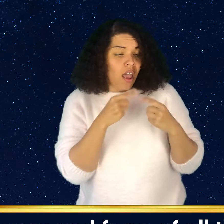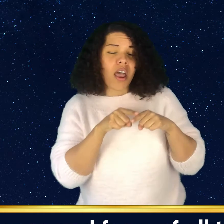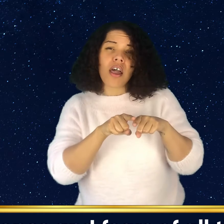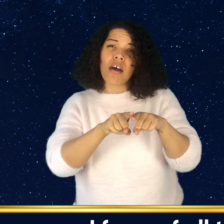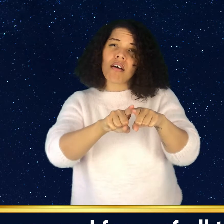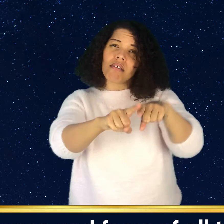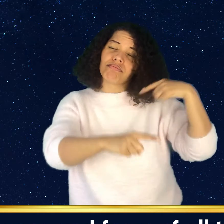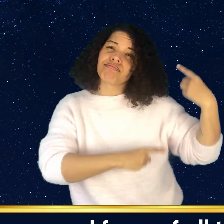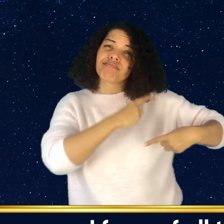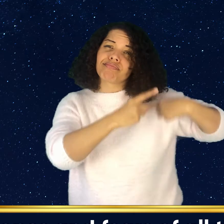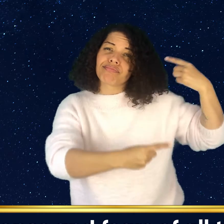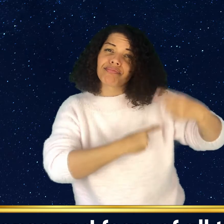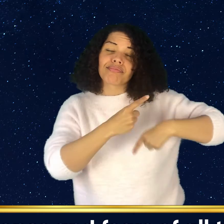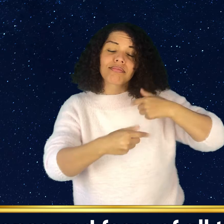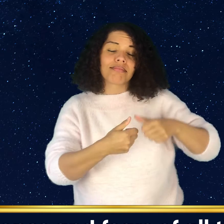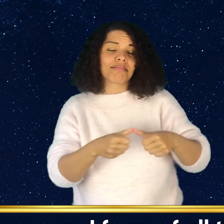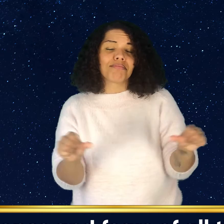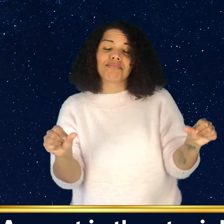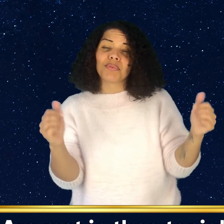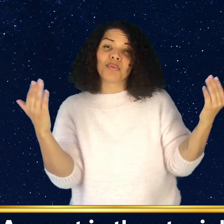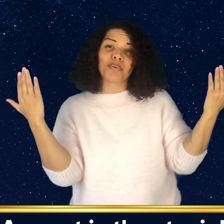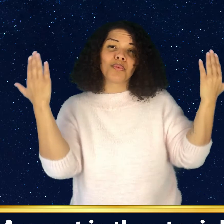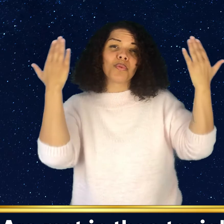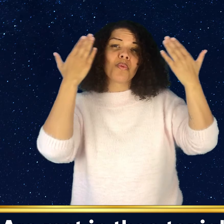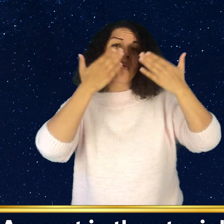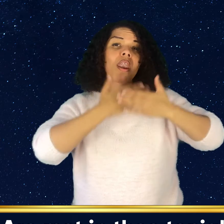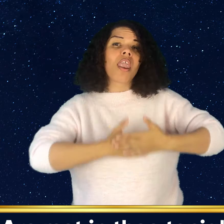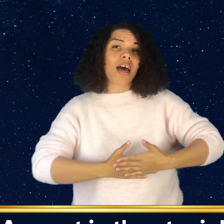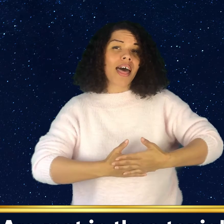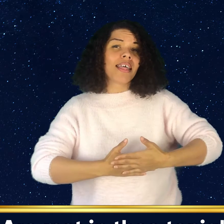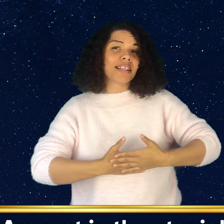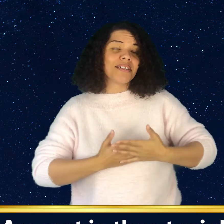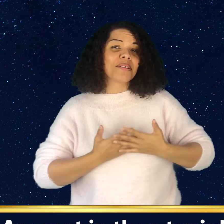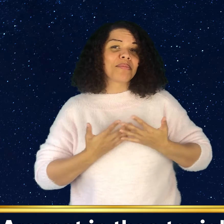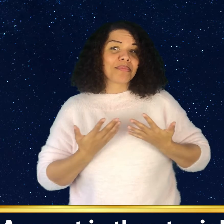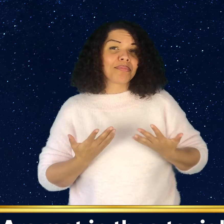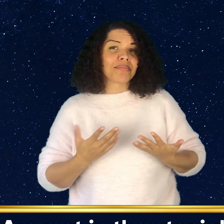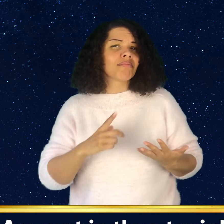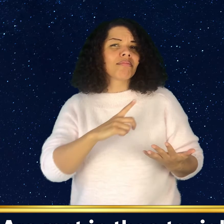of all the years are met in Thee tonight.